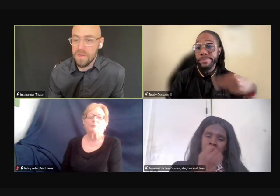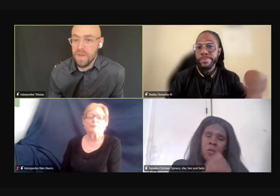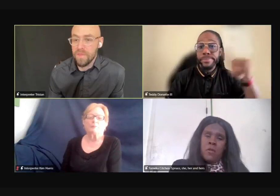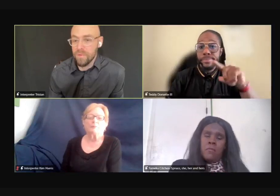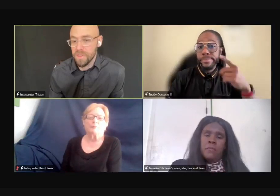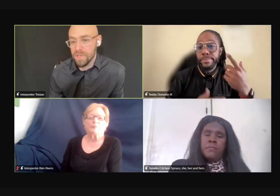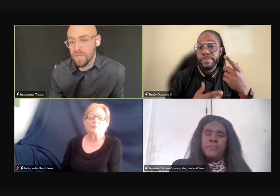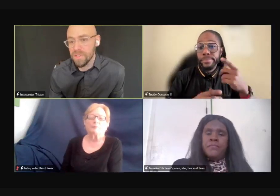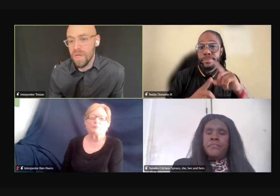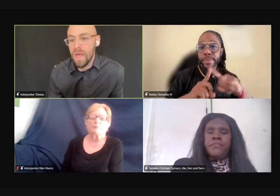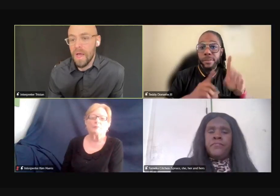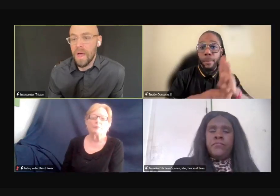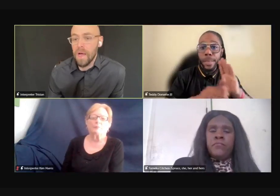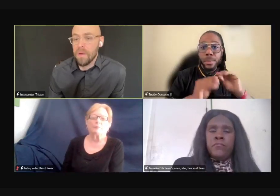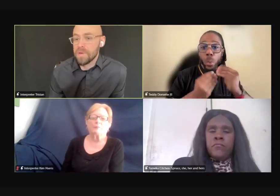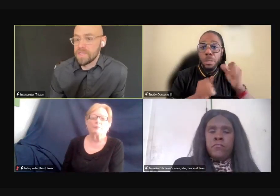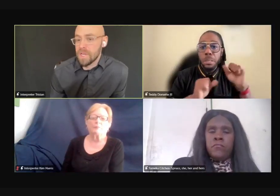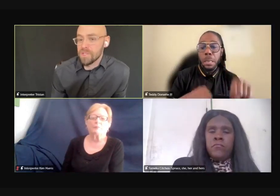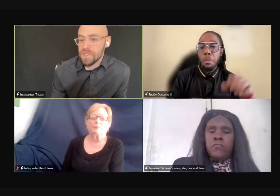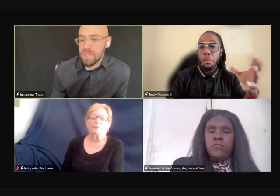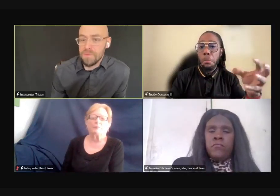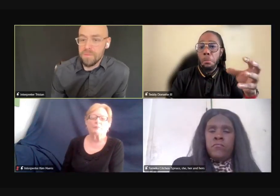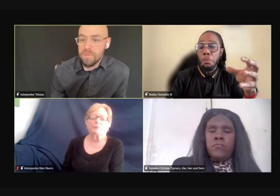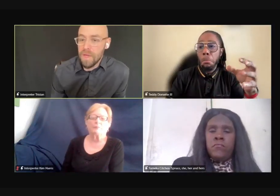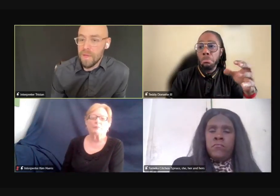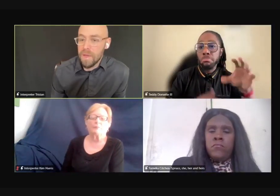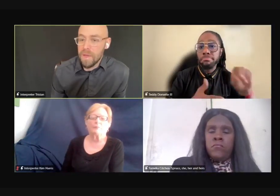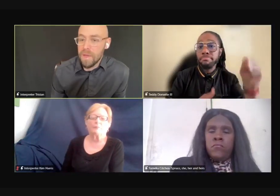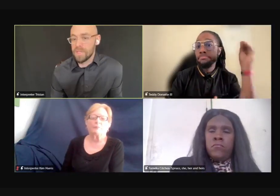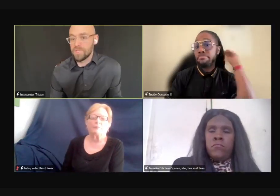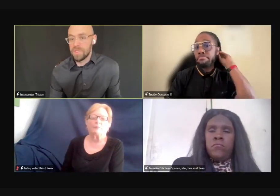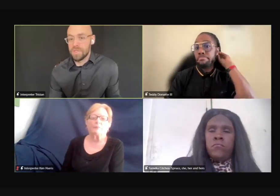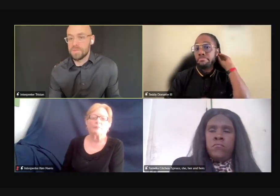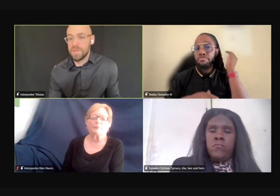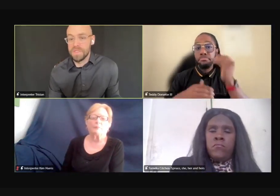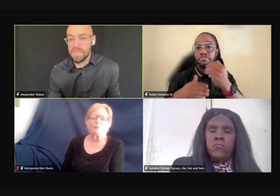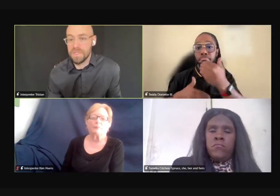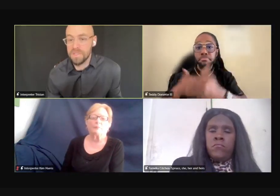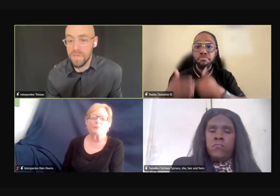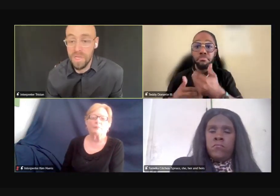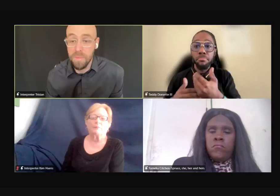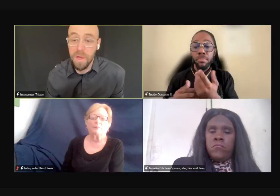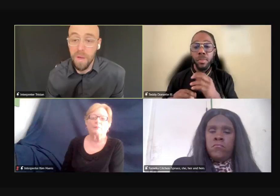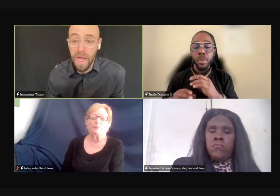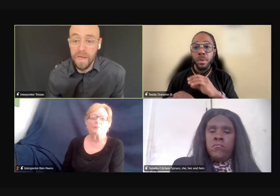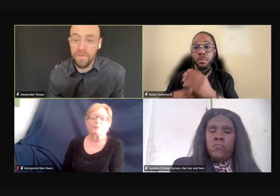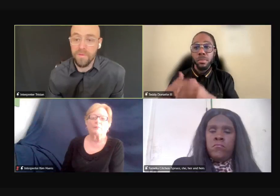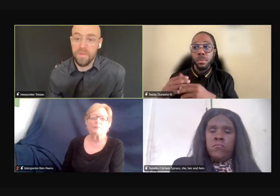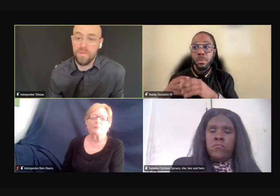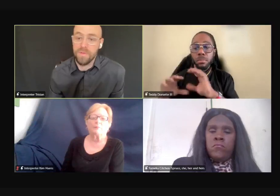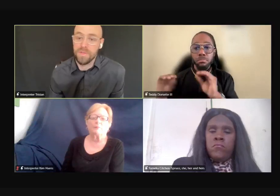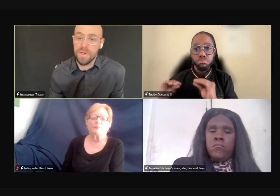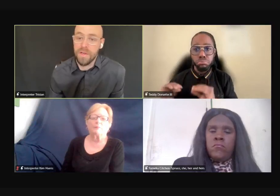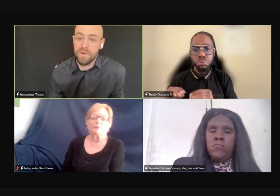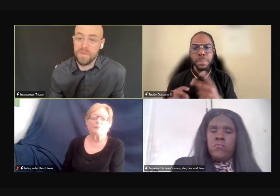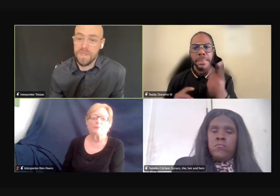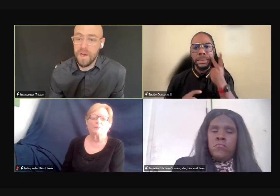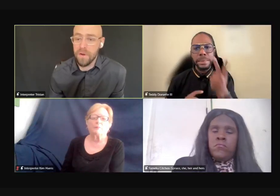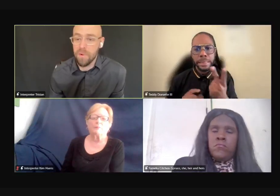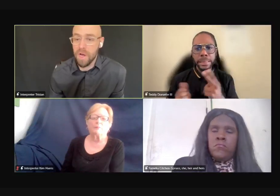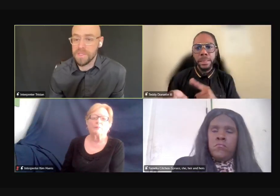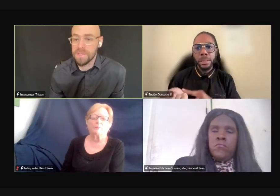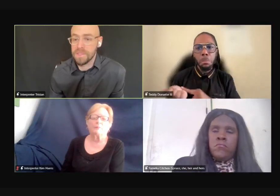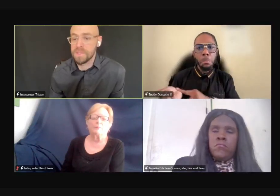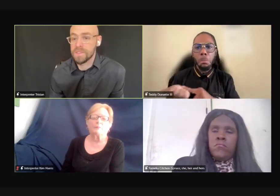consider in the research. Um, potentially maybe organizations, businesses could keep that in mind for their future endeavors